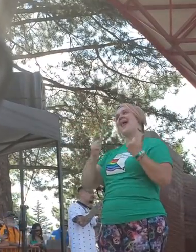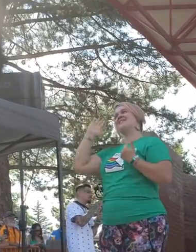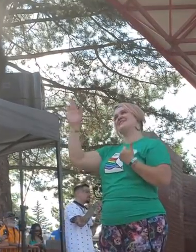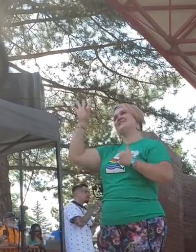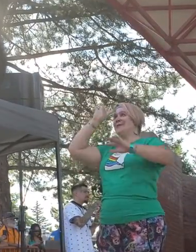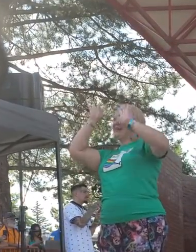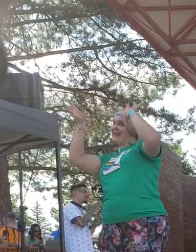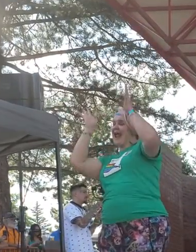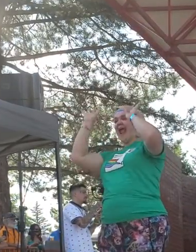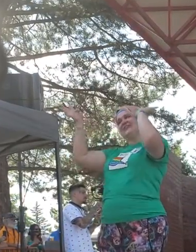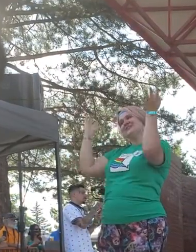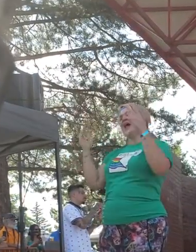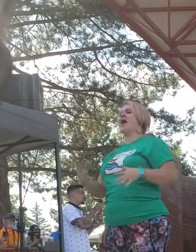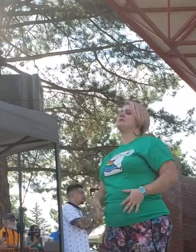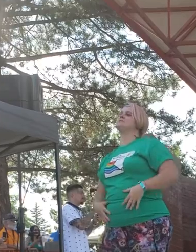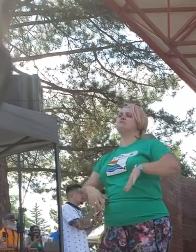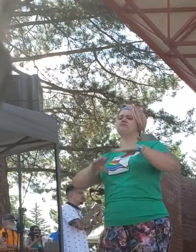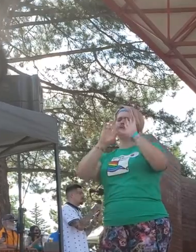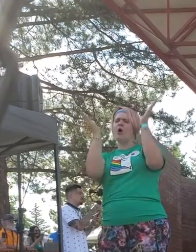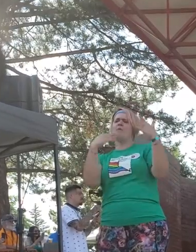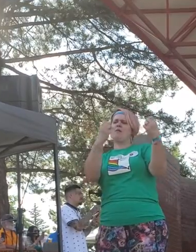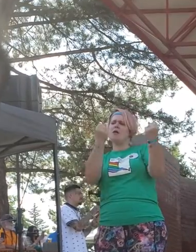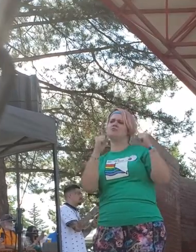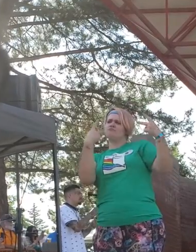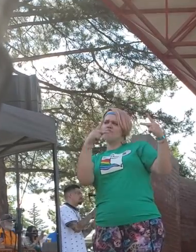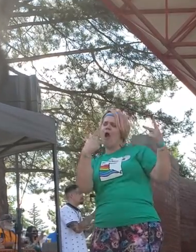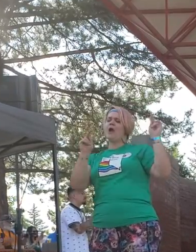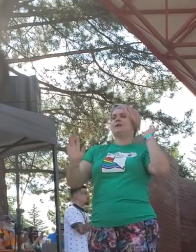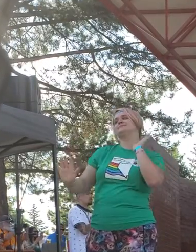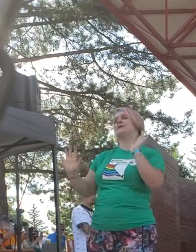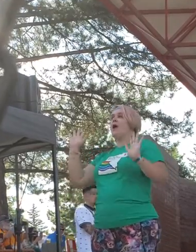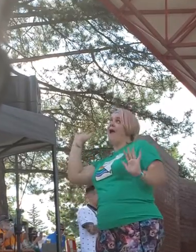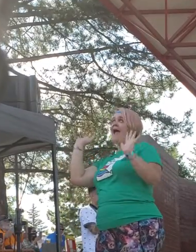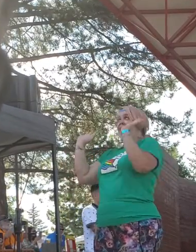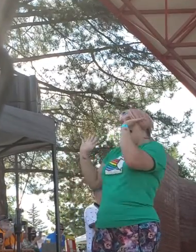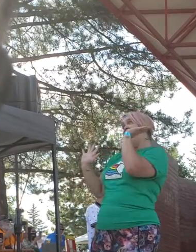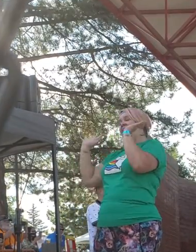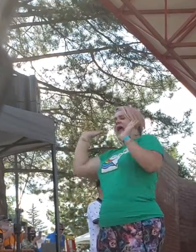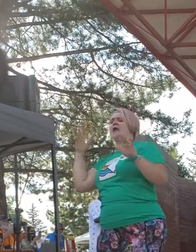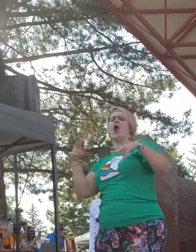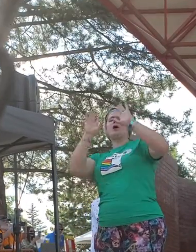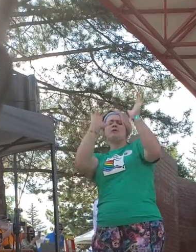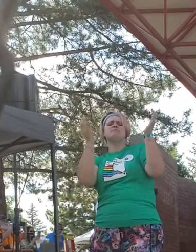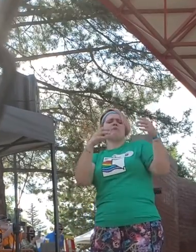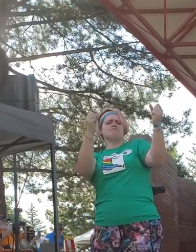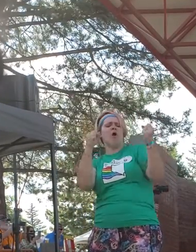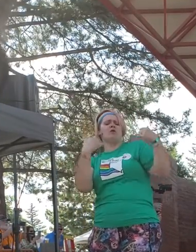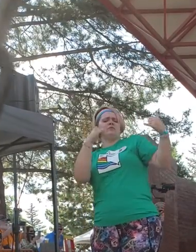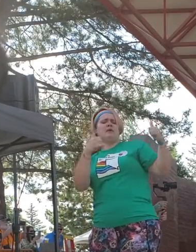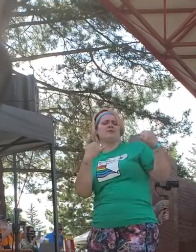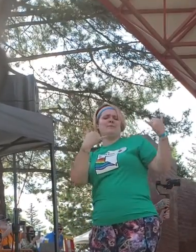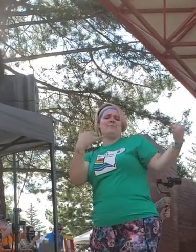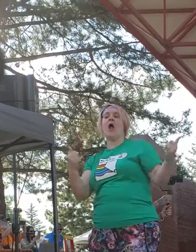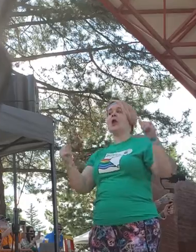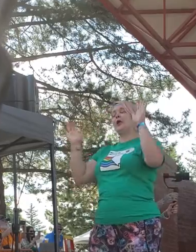back as your creation Come on Barbie, let's go Barbie I, I, I, yeah Come on Barbie, let's go Barbie